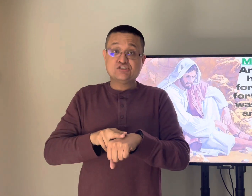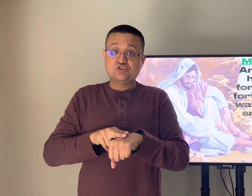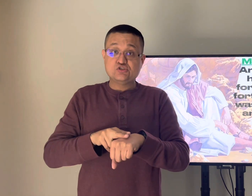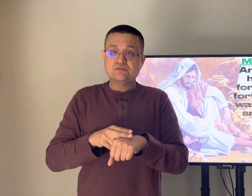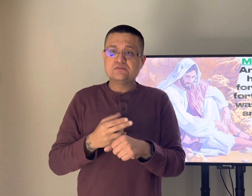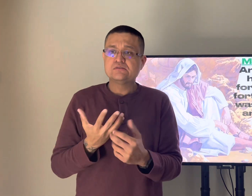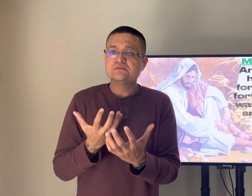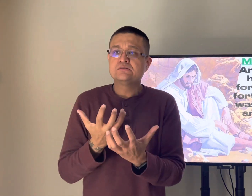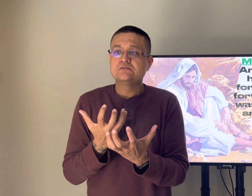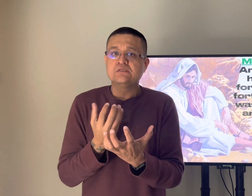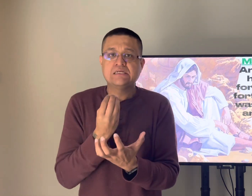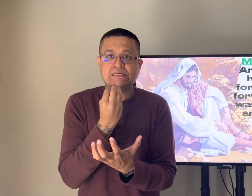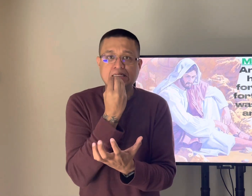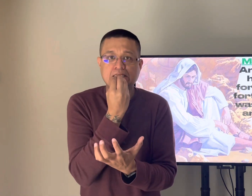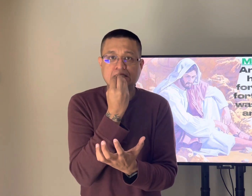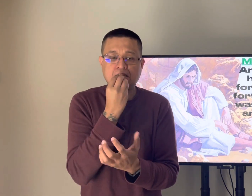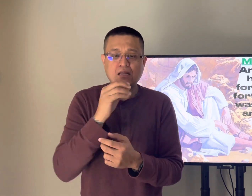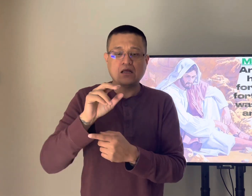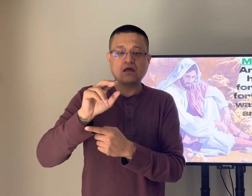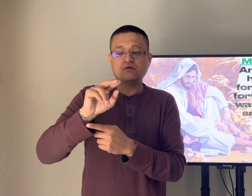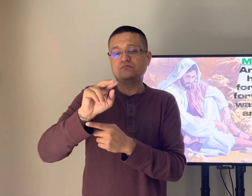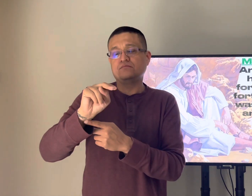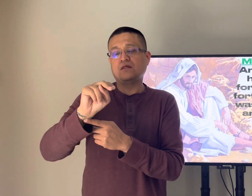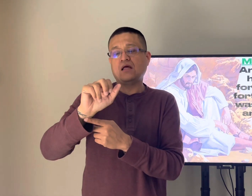that proves that he was a natural he had a natural body